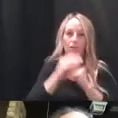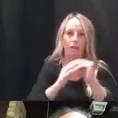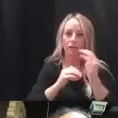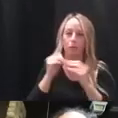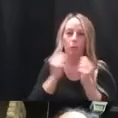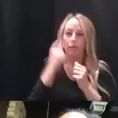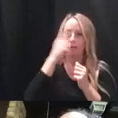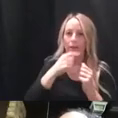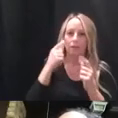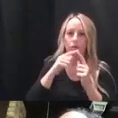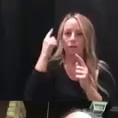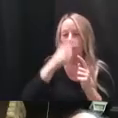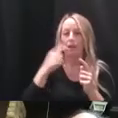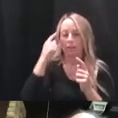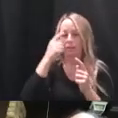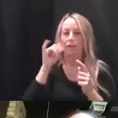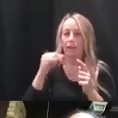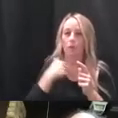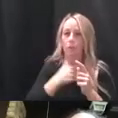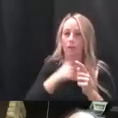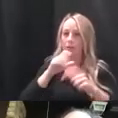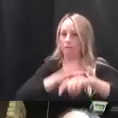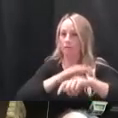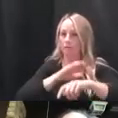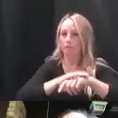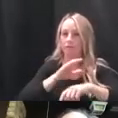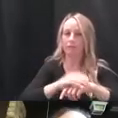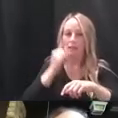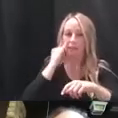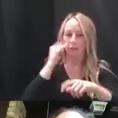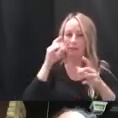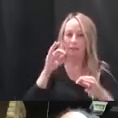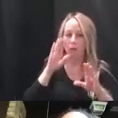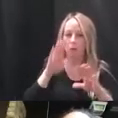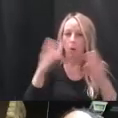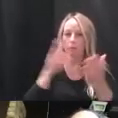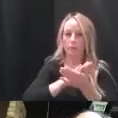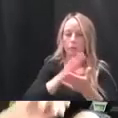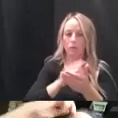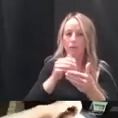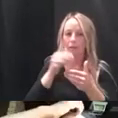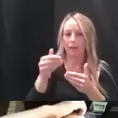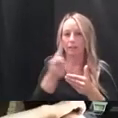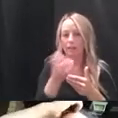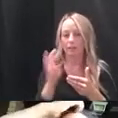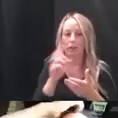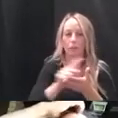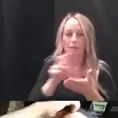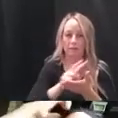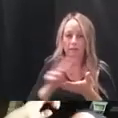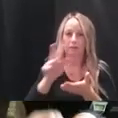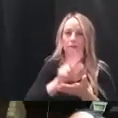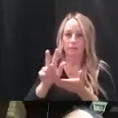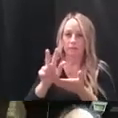try to reopen schools over the next several weeks. In addition, we show you the 14-day test positive